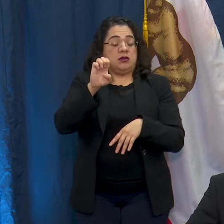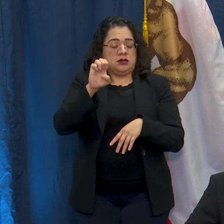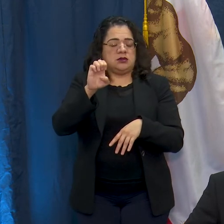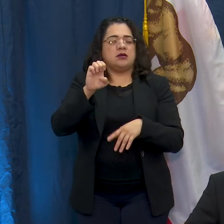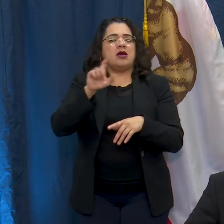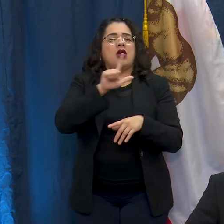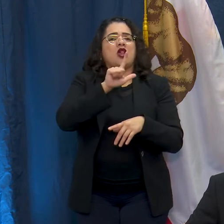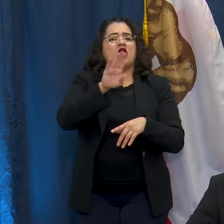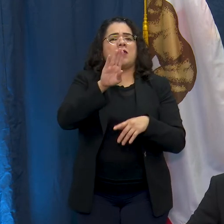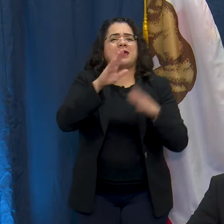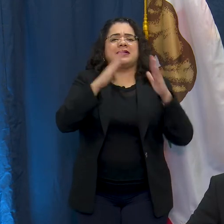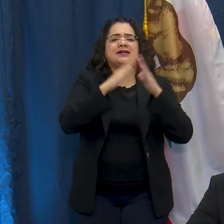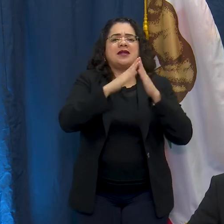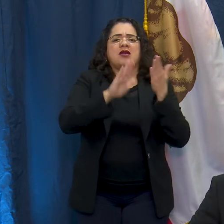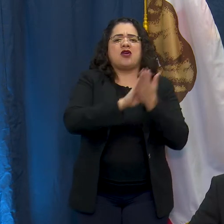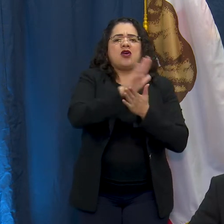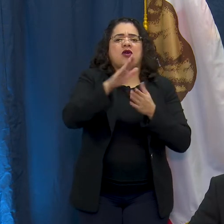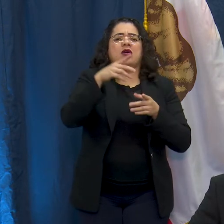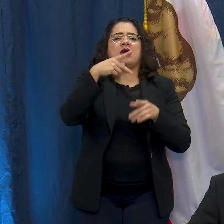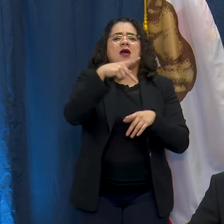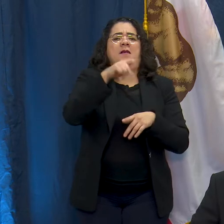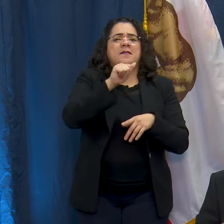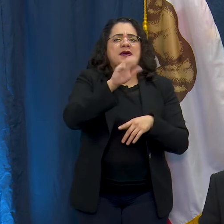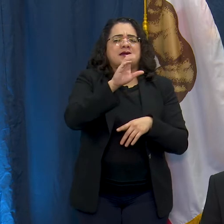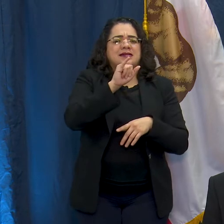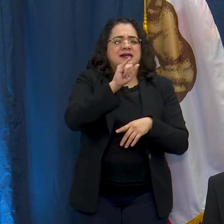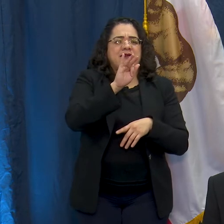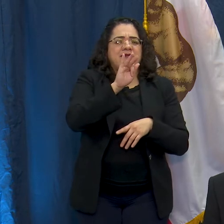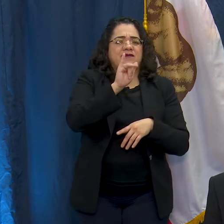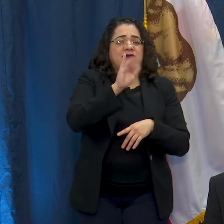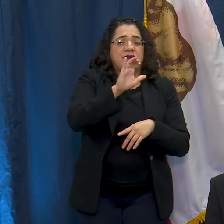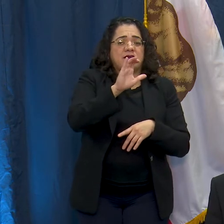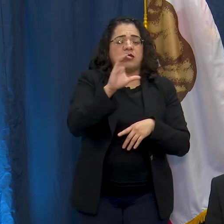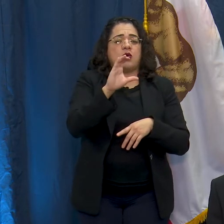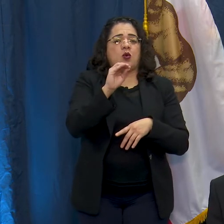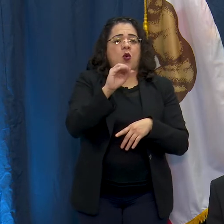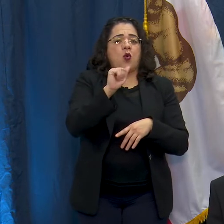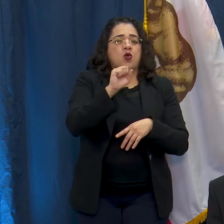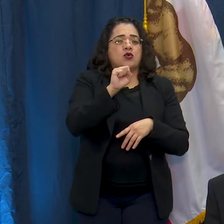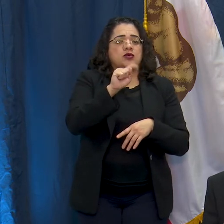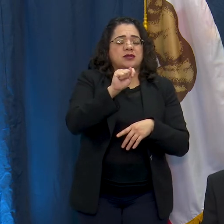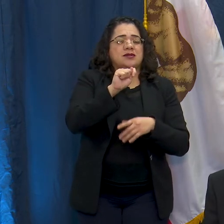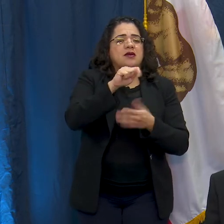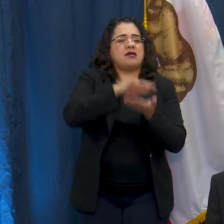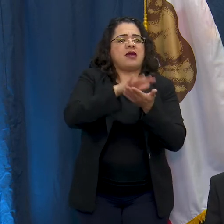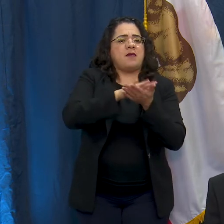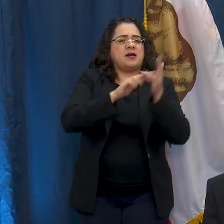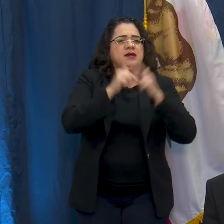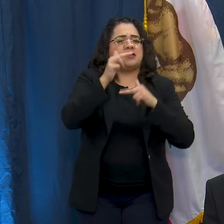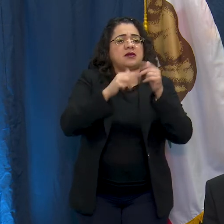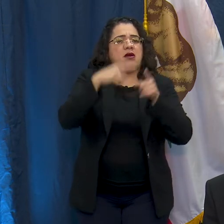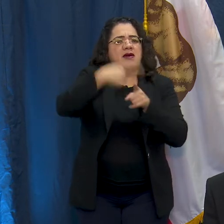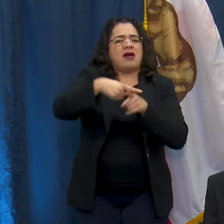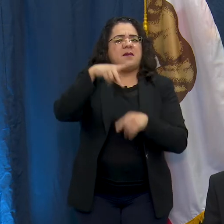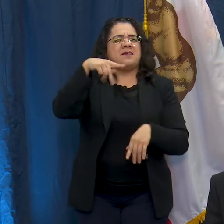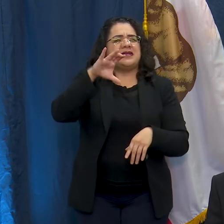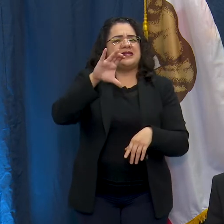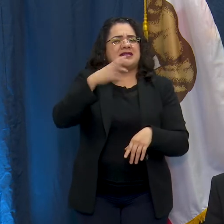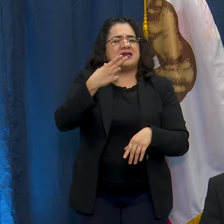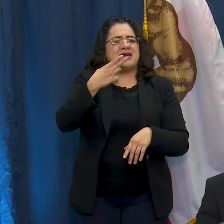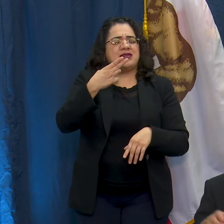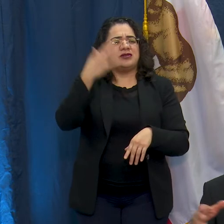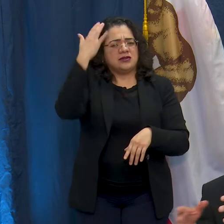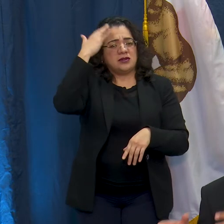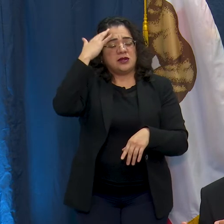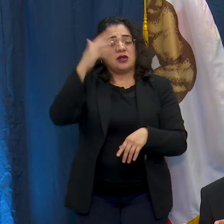College at the Pacific Coast campus. That is the campus on PCH. You know Long Beach City has two